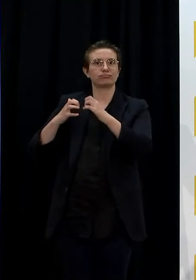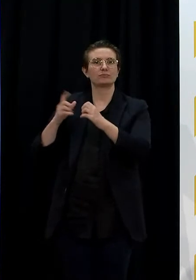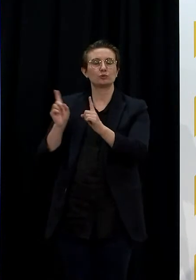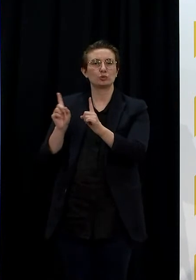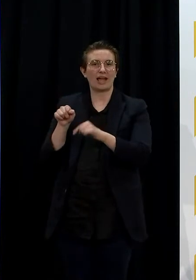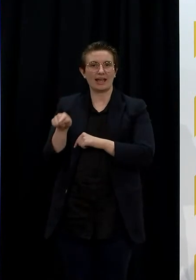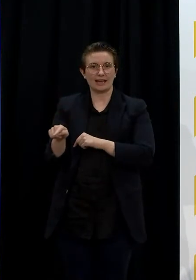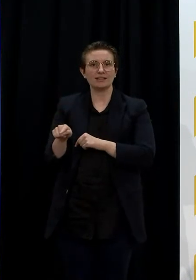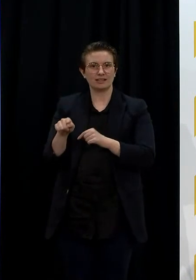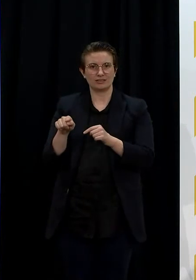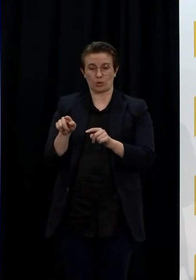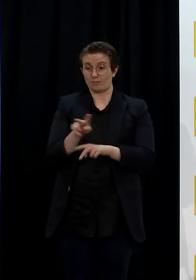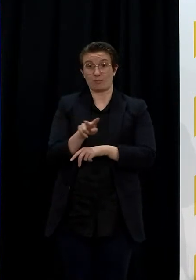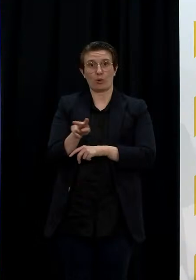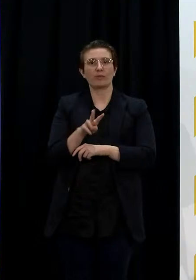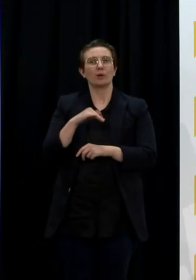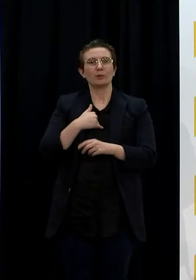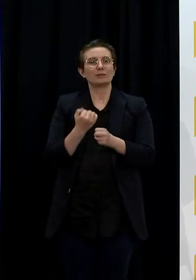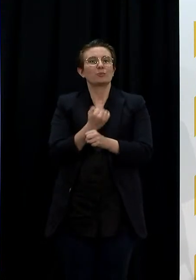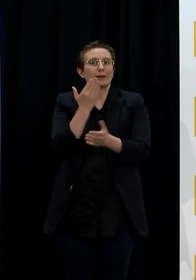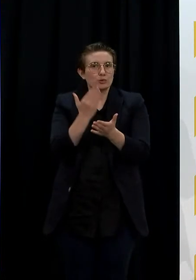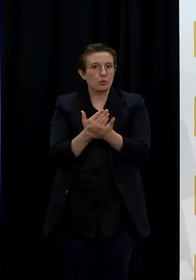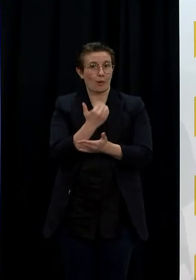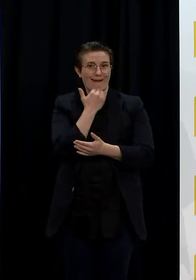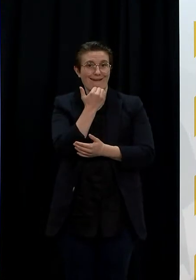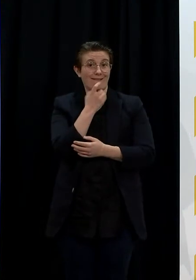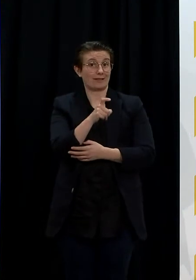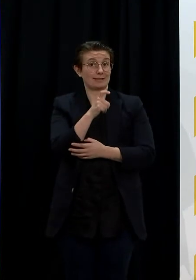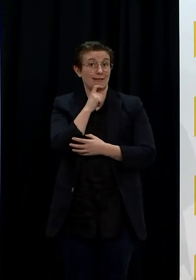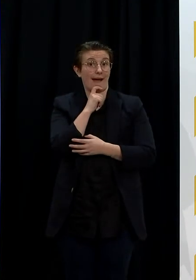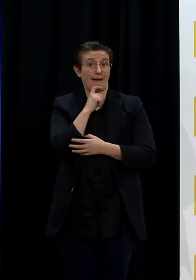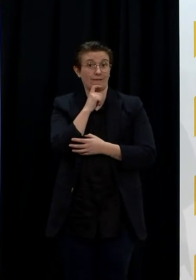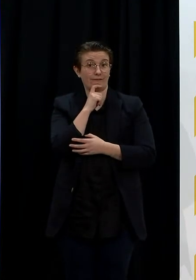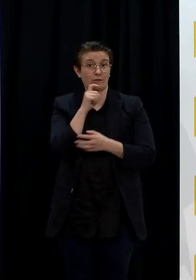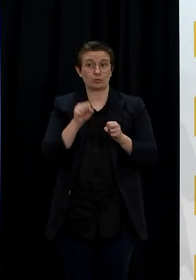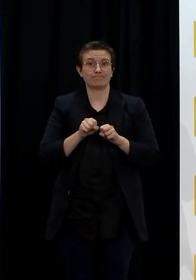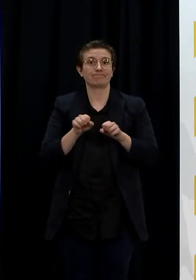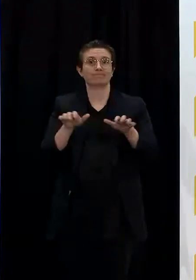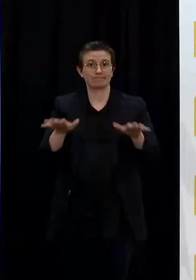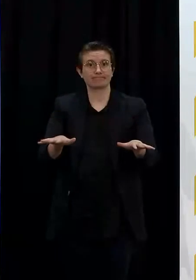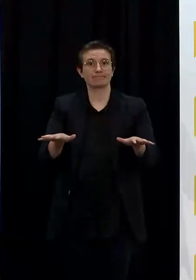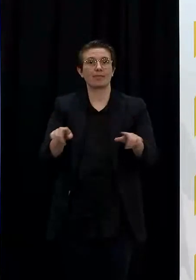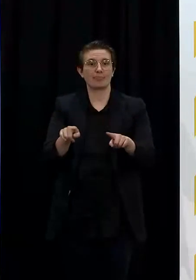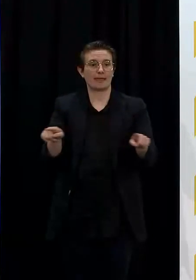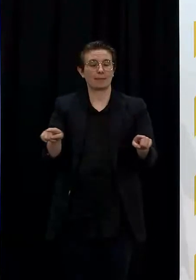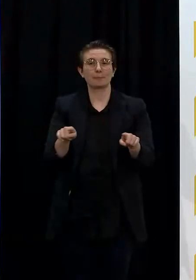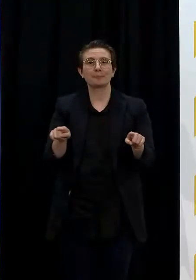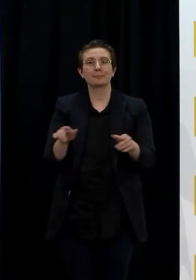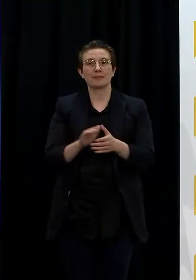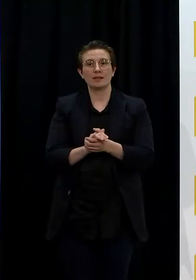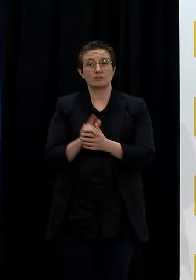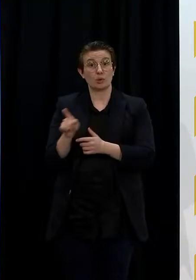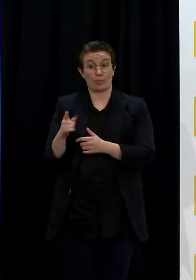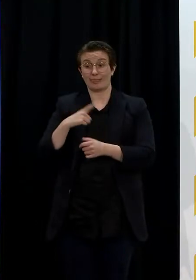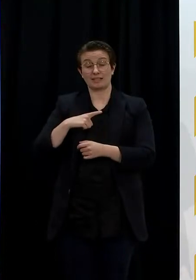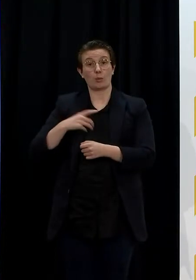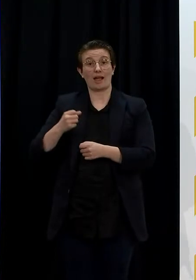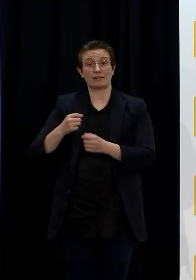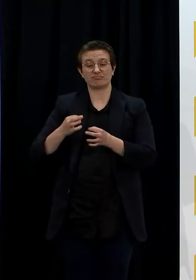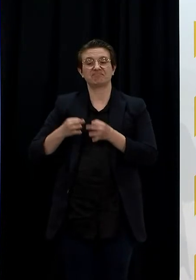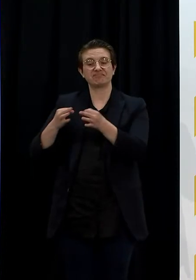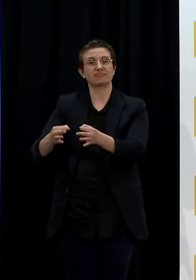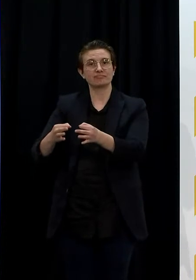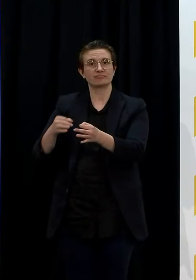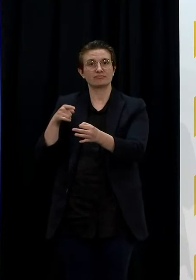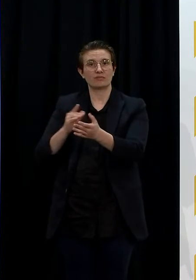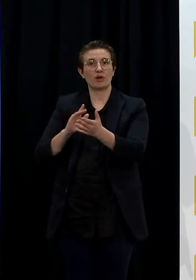the stand up at the Holiday Inn was deferred by 24 hours to ensure that there was sufficient health staff there so I'm confident that not only have they got